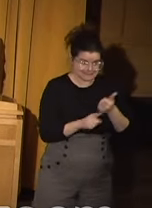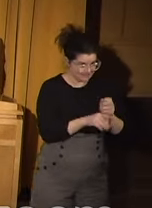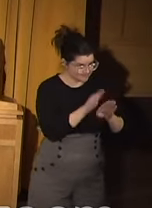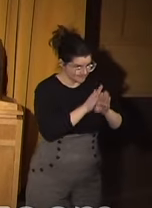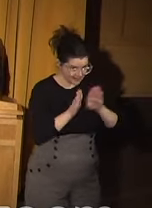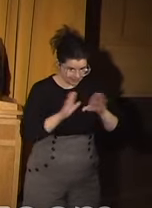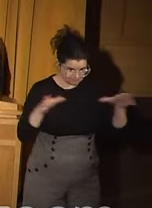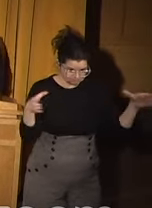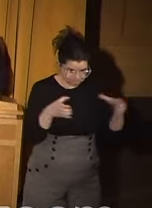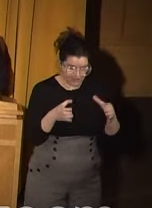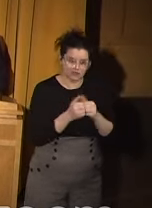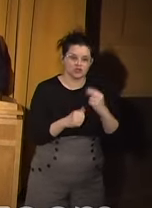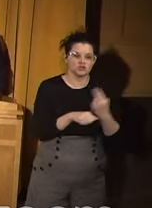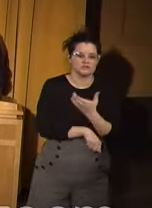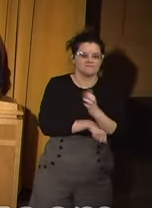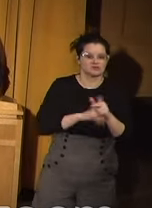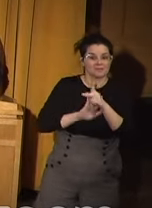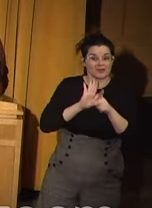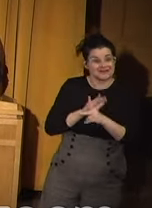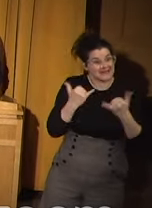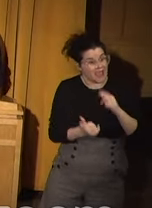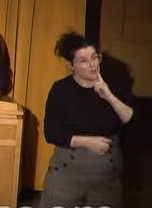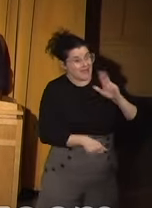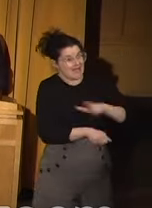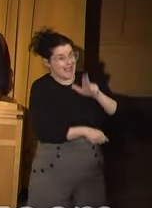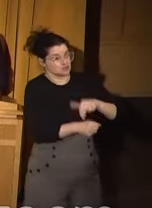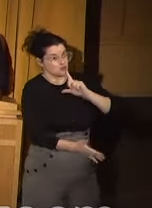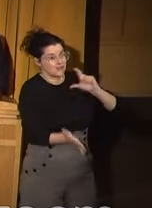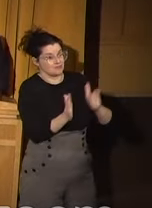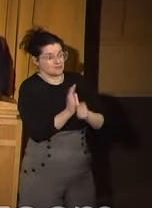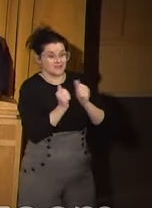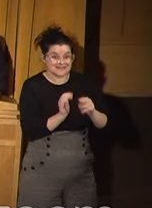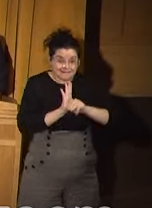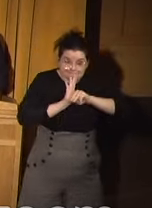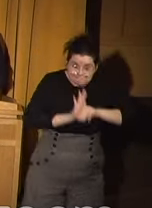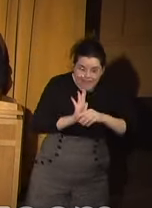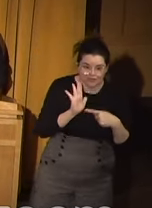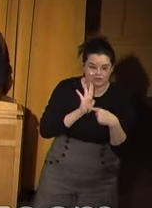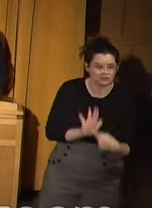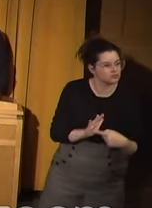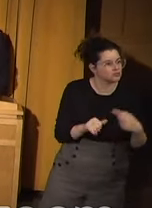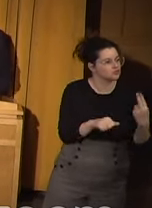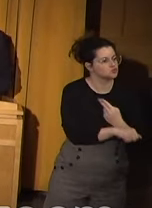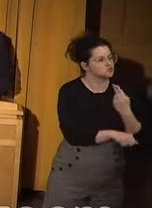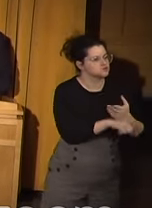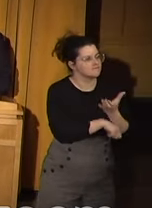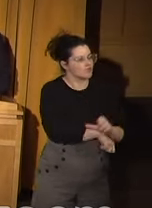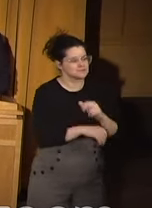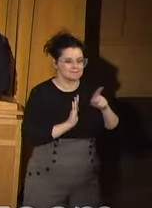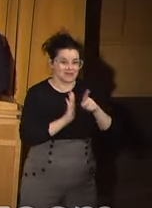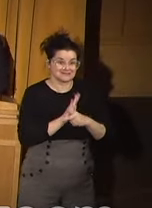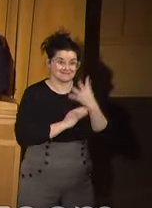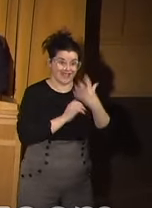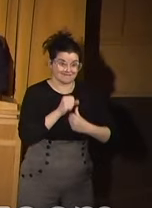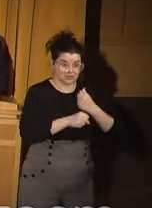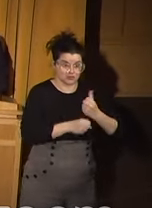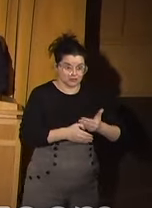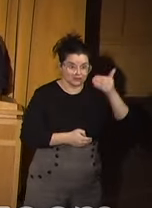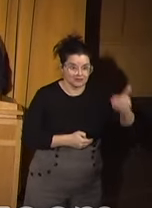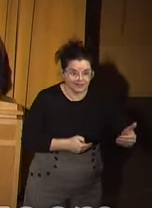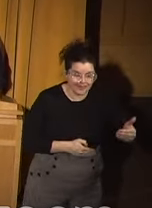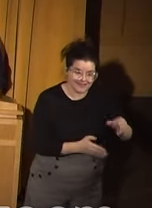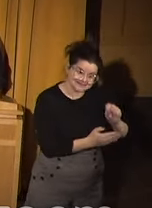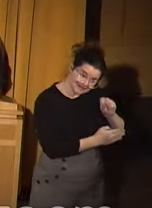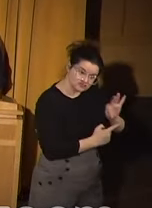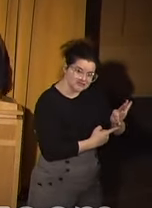use of force policy that is getting national recognition as a model use of force policy. Five years down the road in